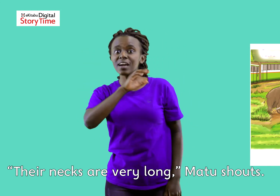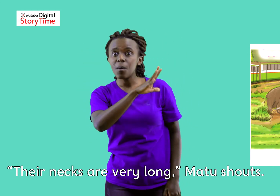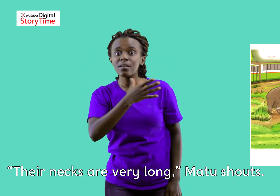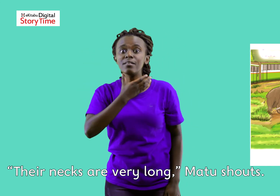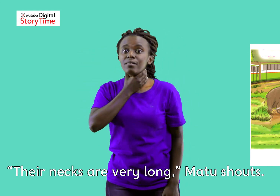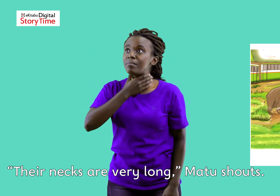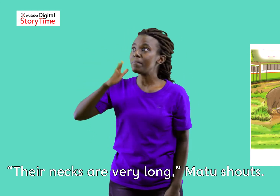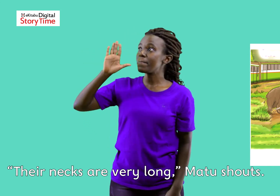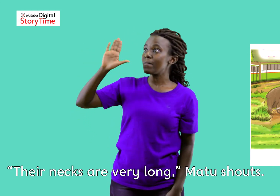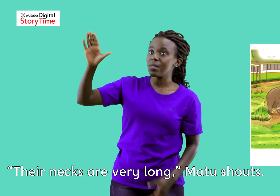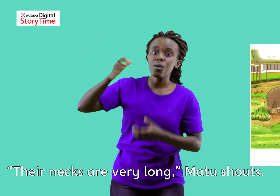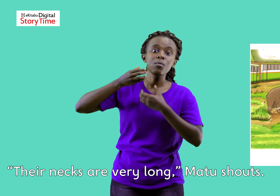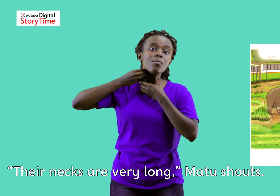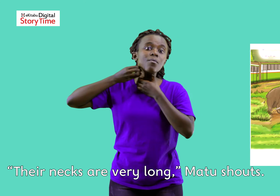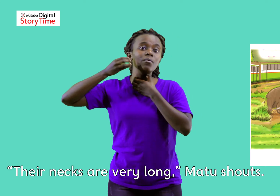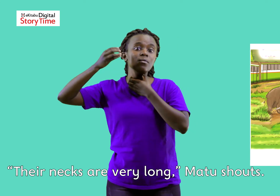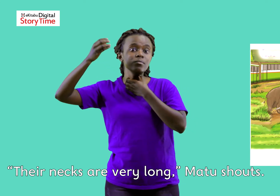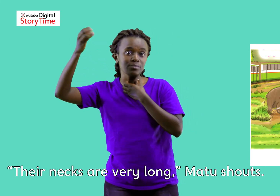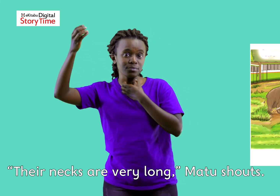Their necks are very long, Matu shouts.